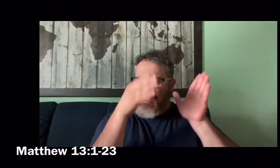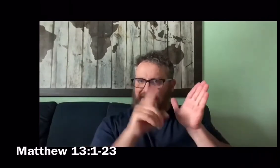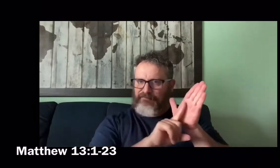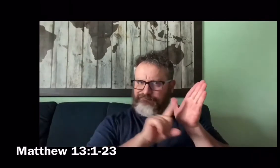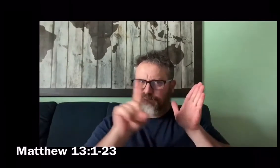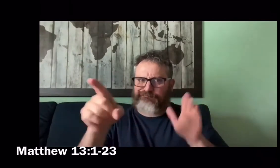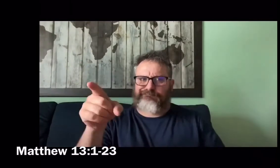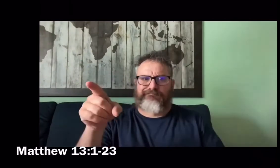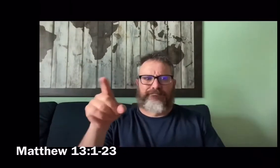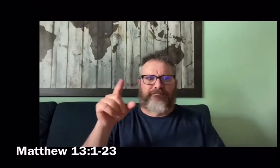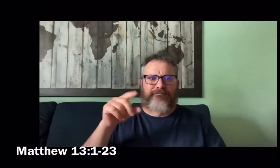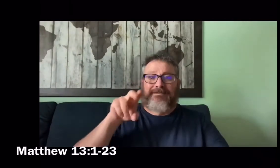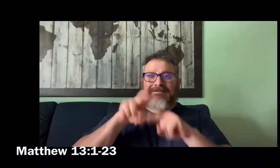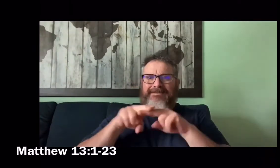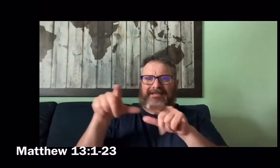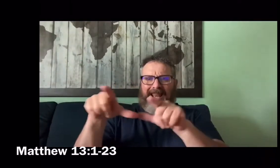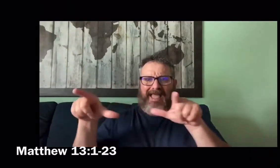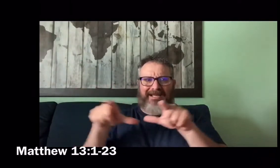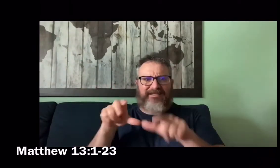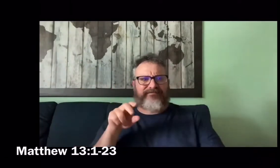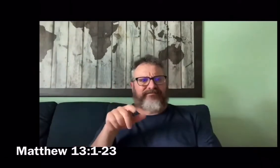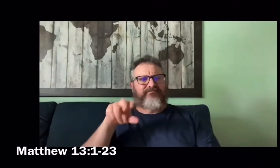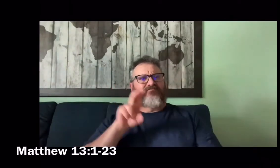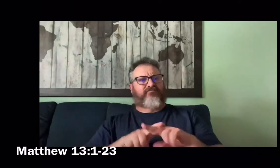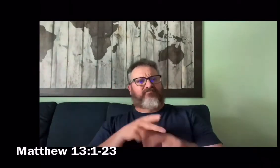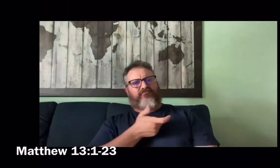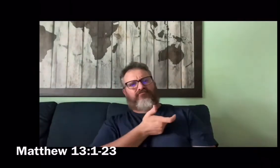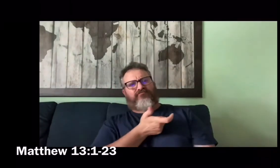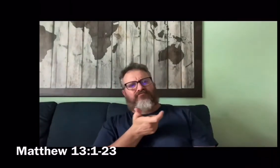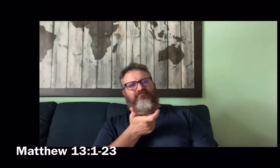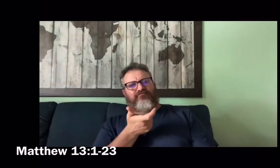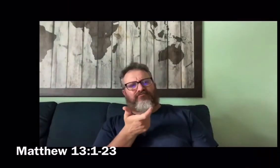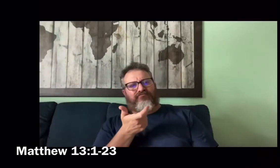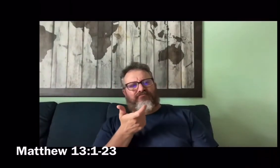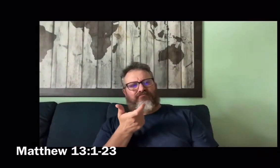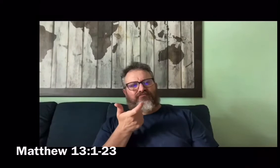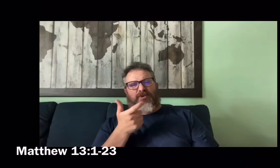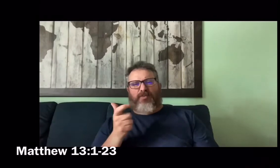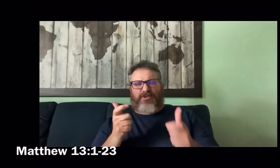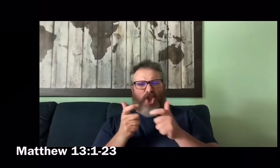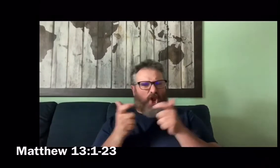On that day, Jesus went out of the house and sat down by the sea.